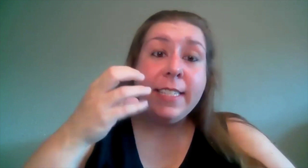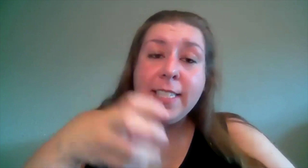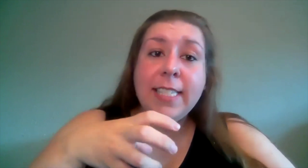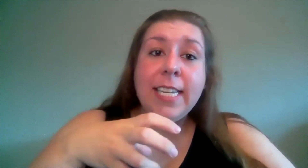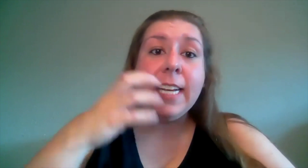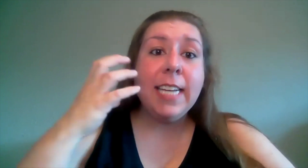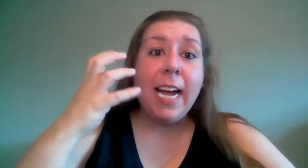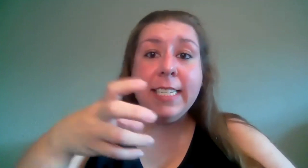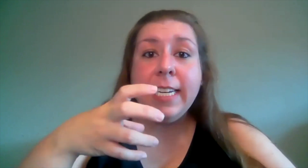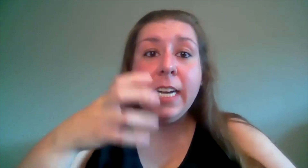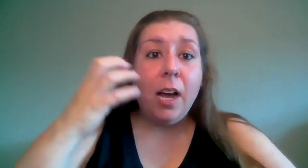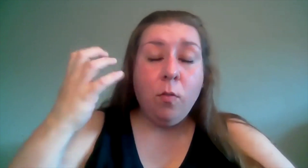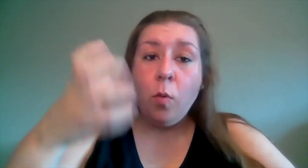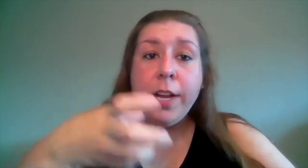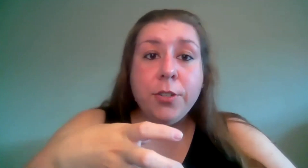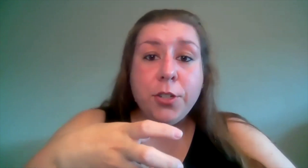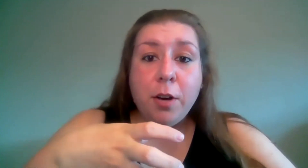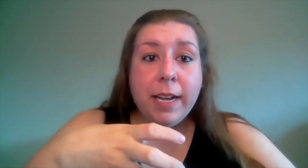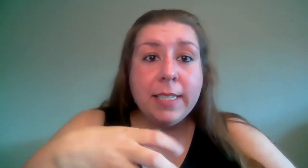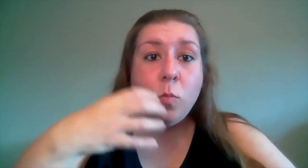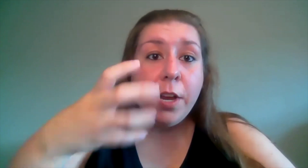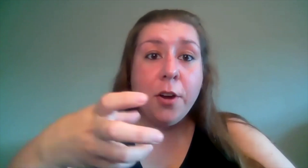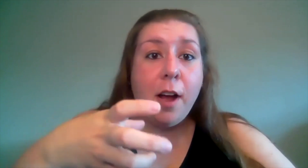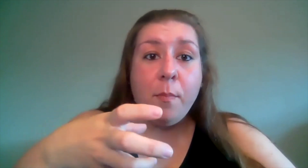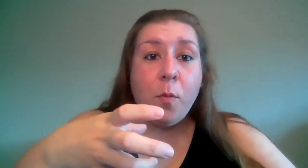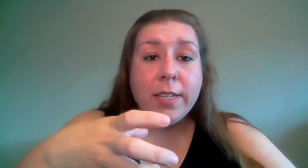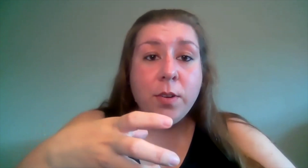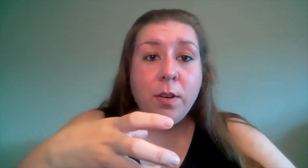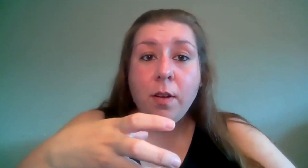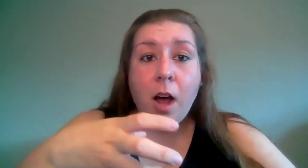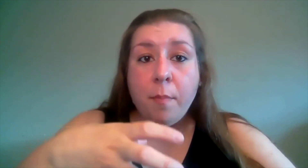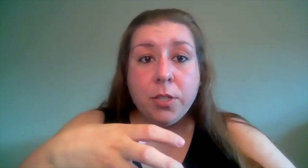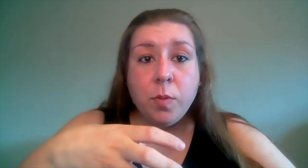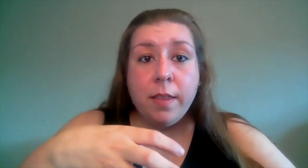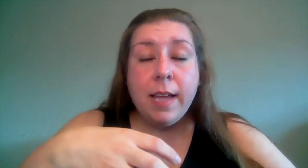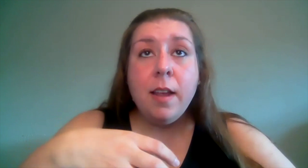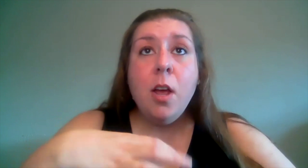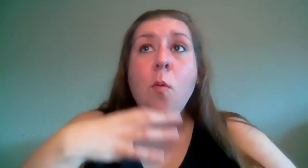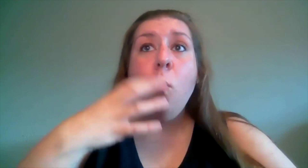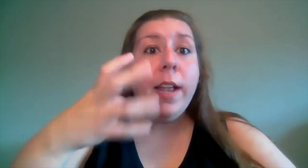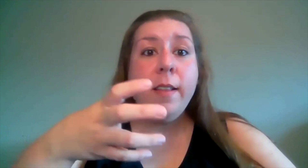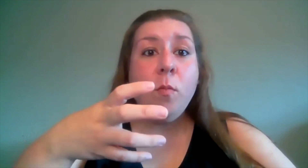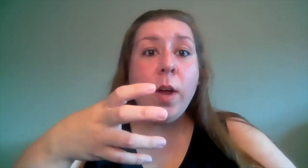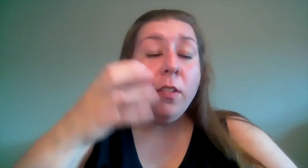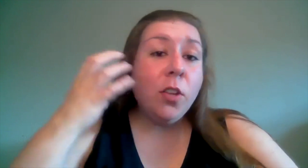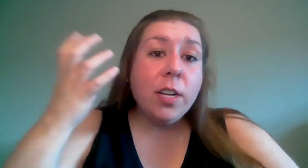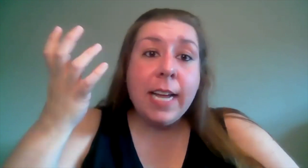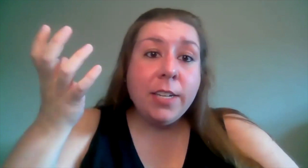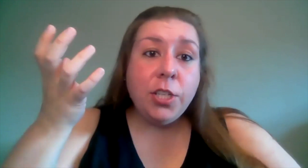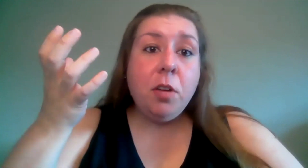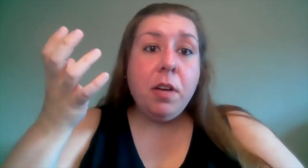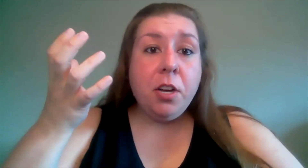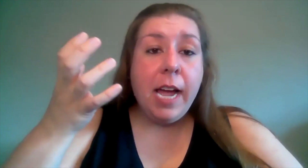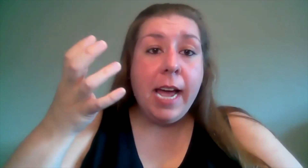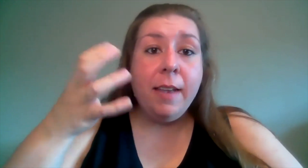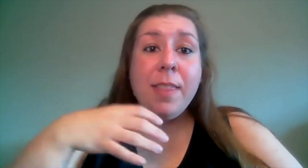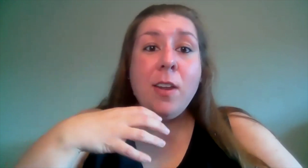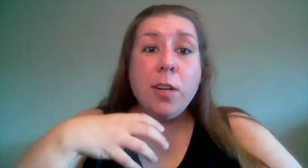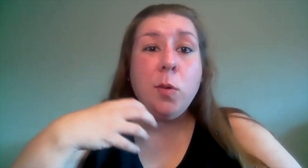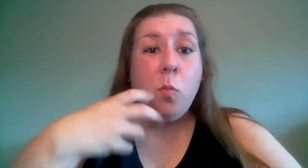succinct idea of what your show is what you're wanting to accomplish with it what what it looks like to you in your head but then also